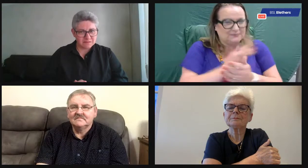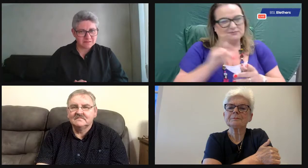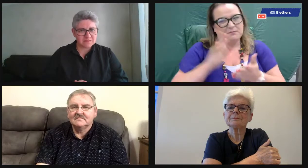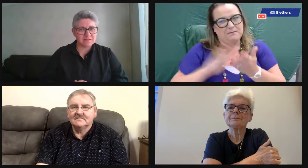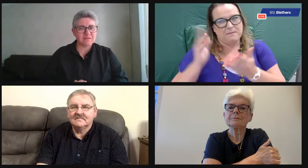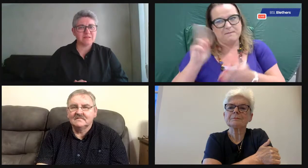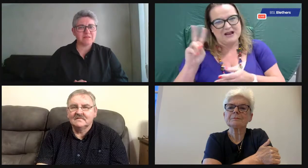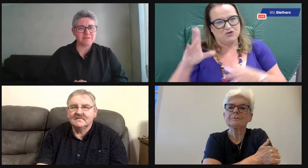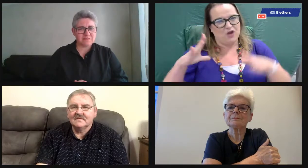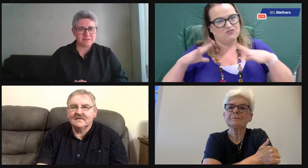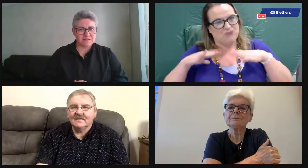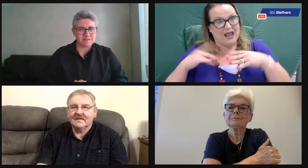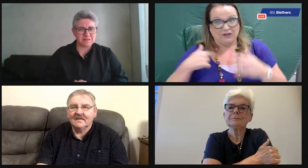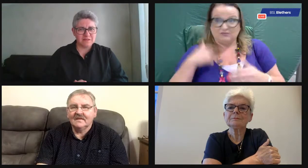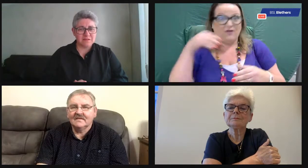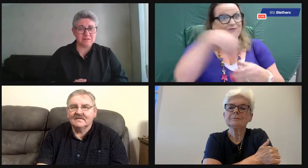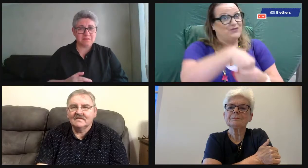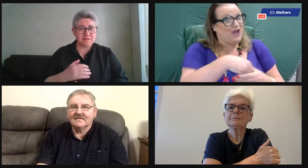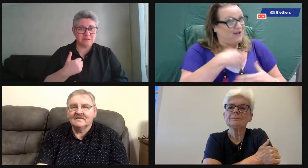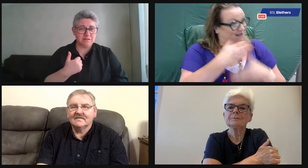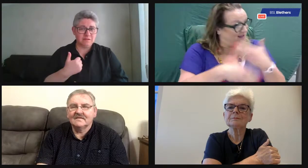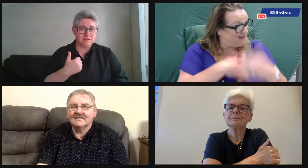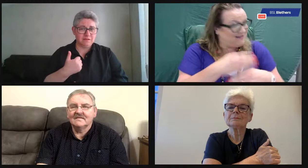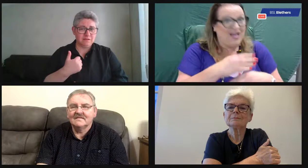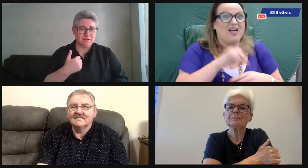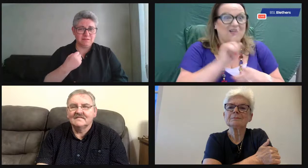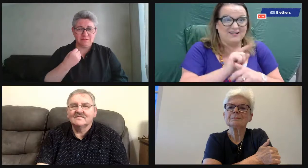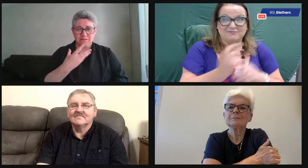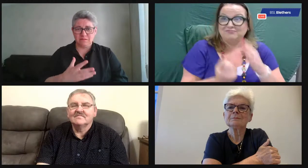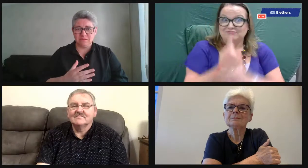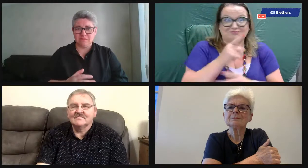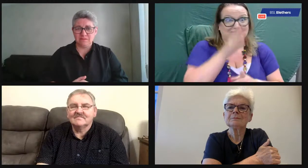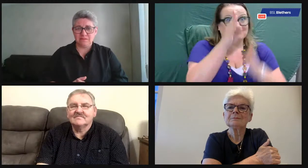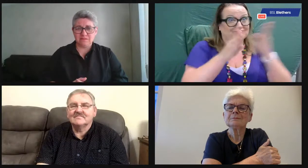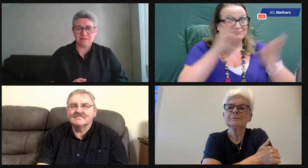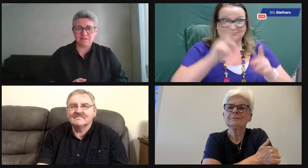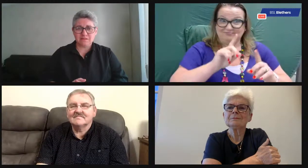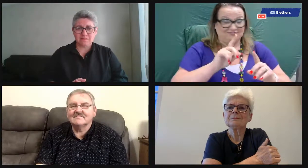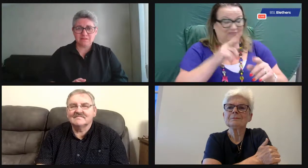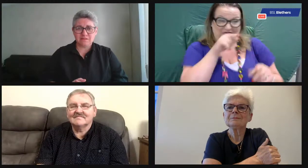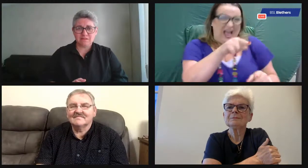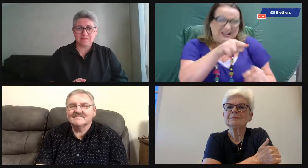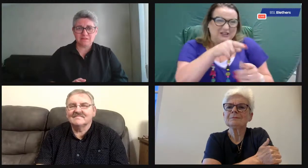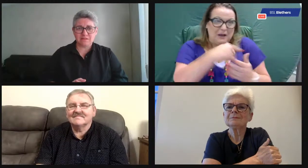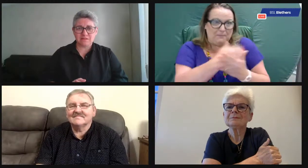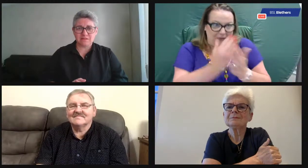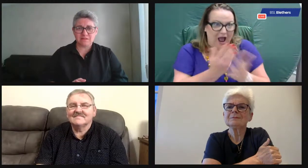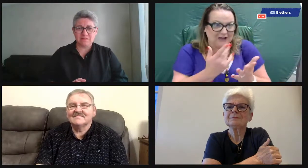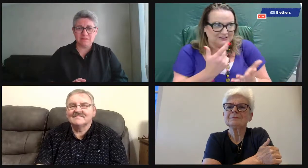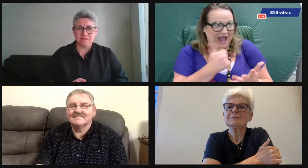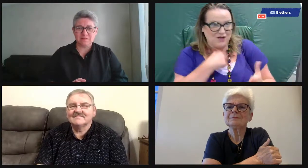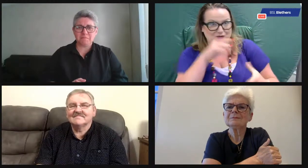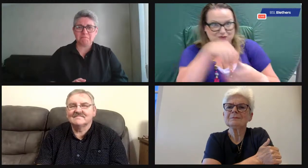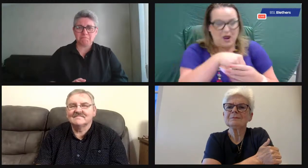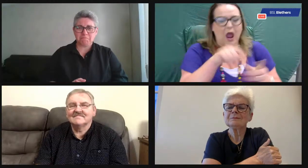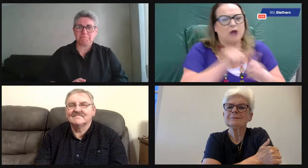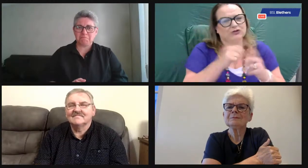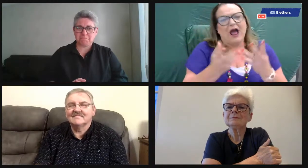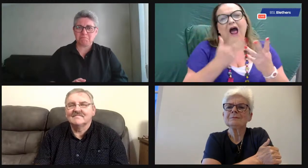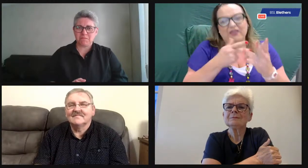I took a deaf child for a summer holiday and I was with her to give parents some respite. that was part of it